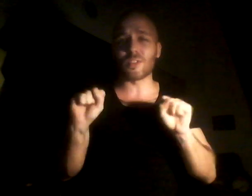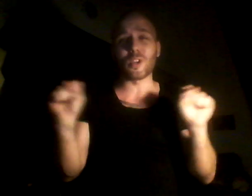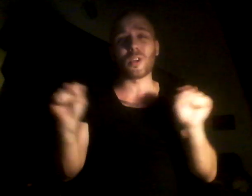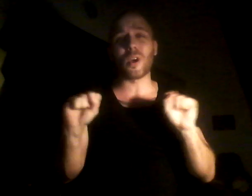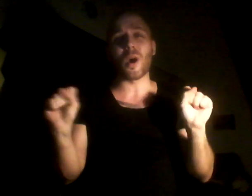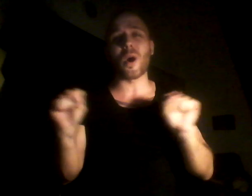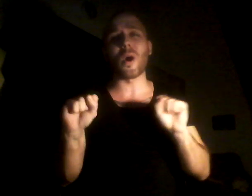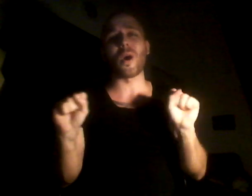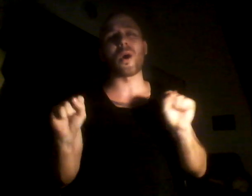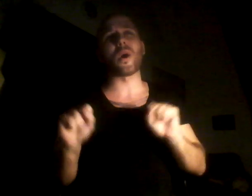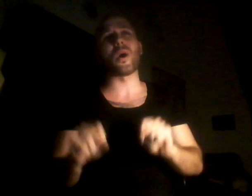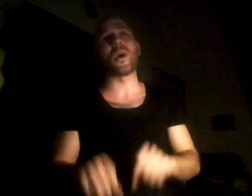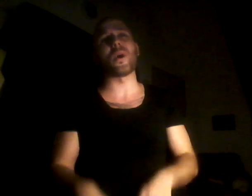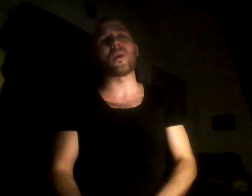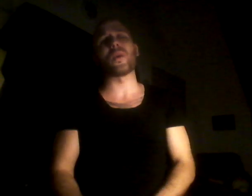never gone